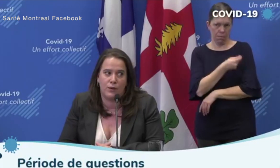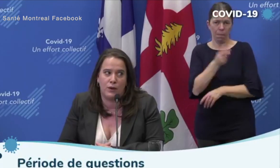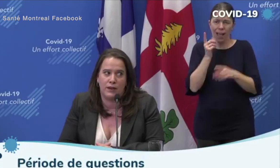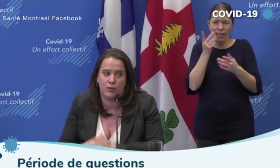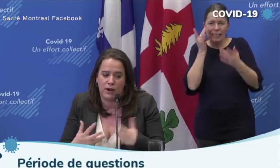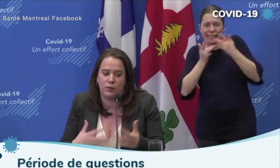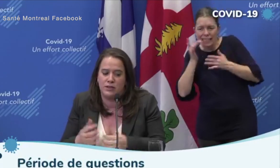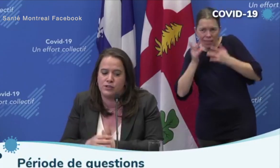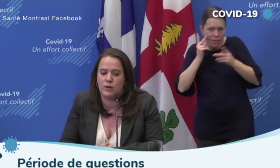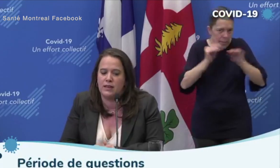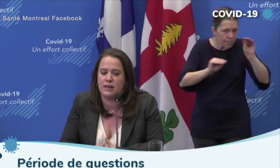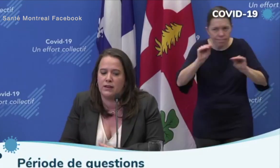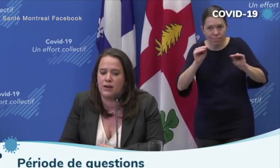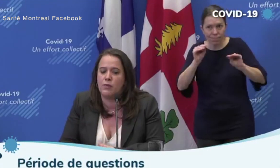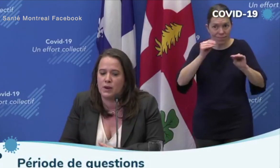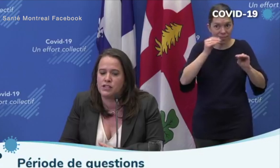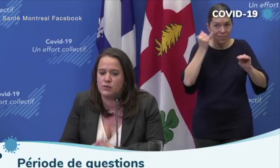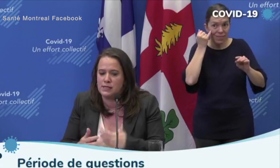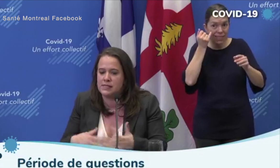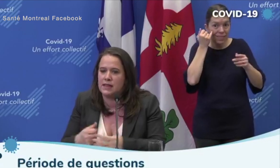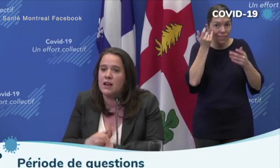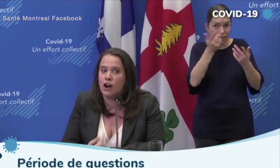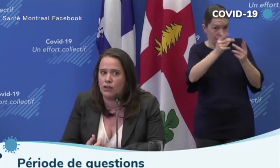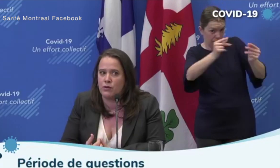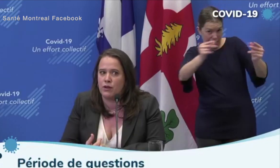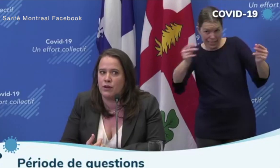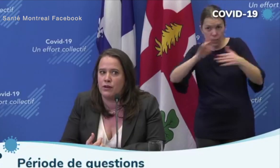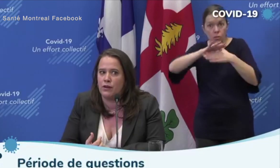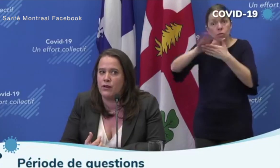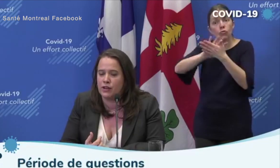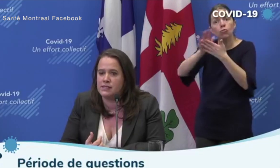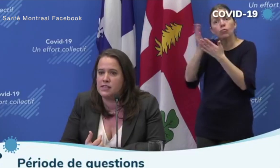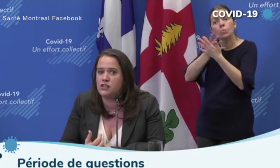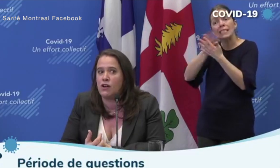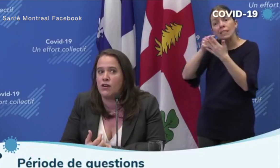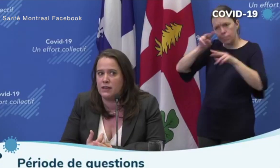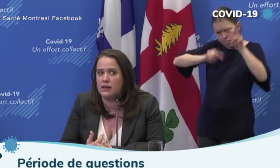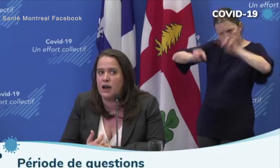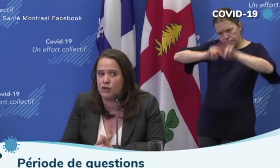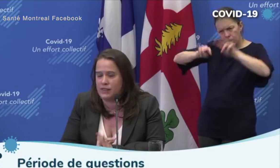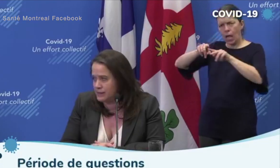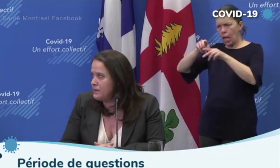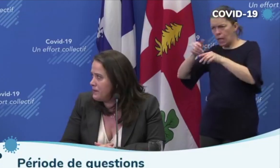with the screening operation we see that other organizations are in outbreaks. other groups and that and